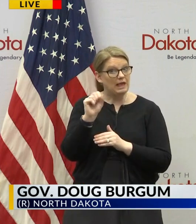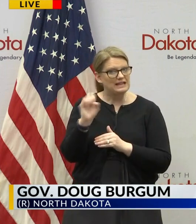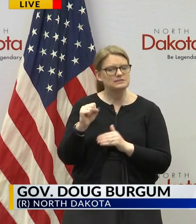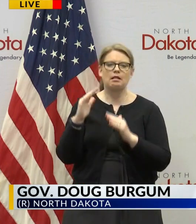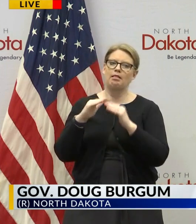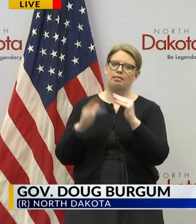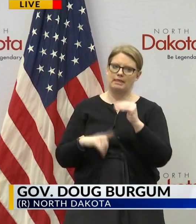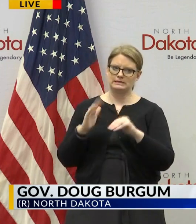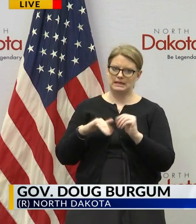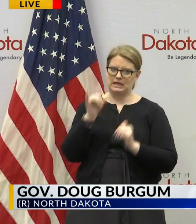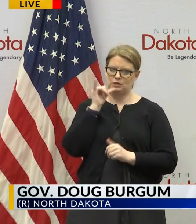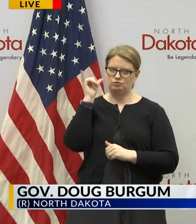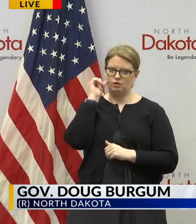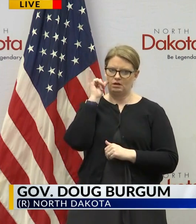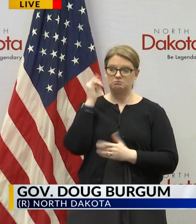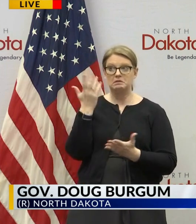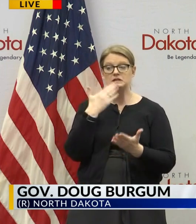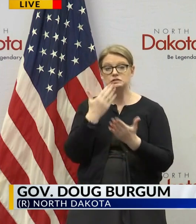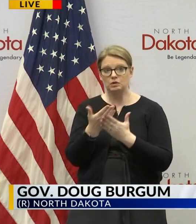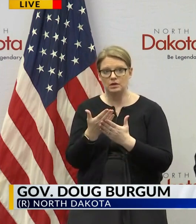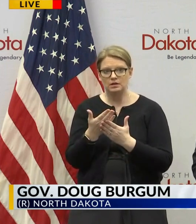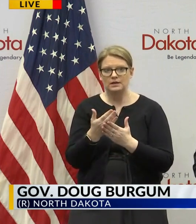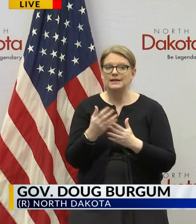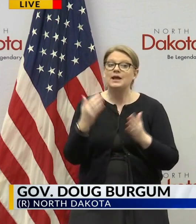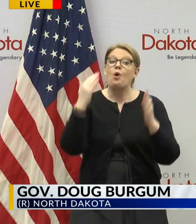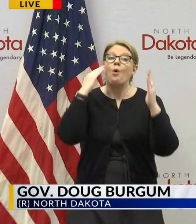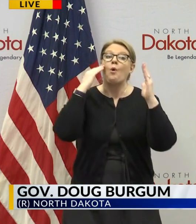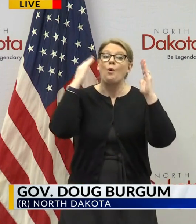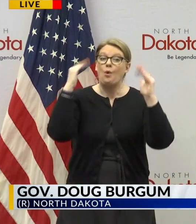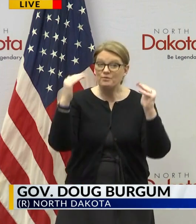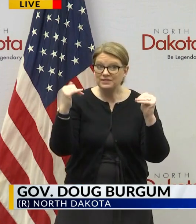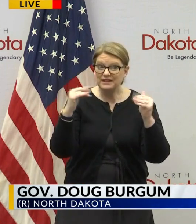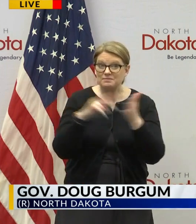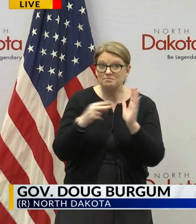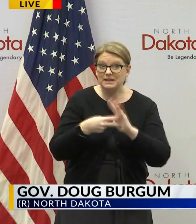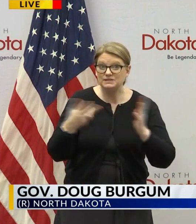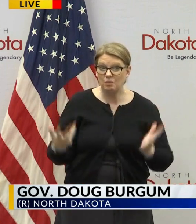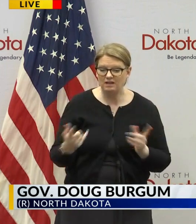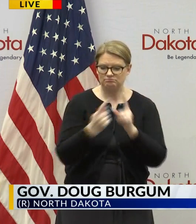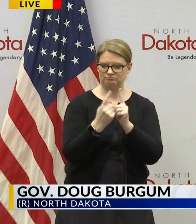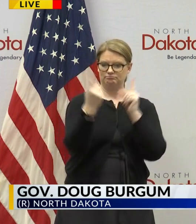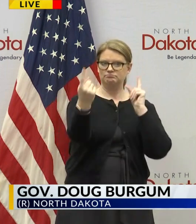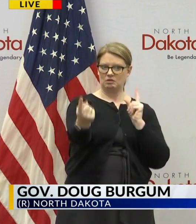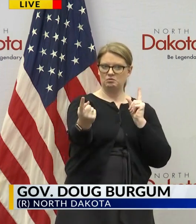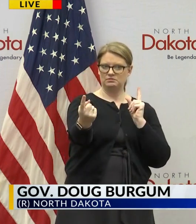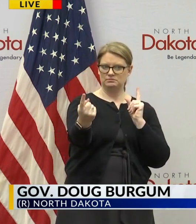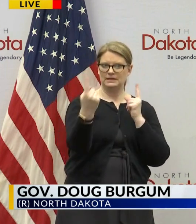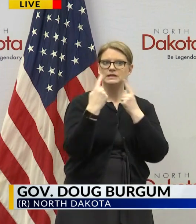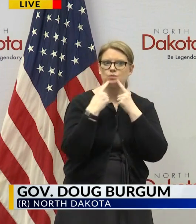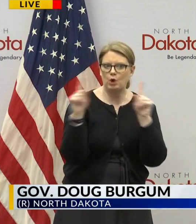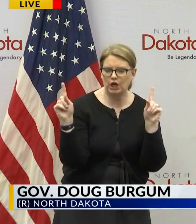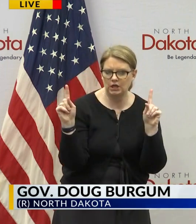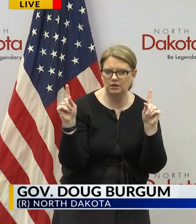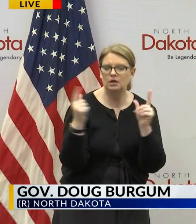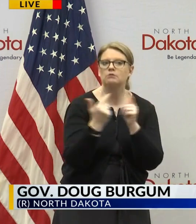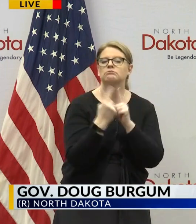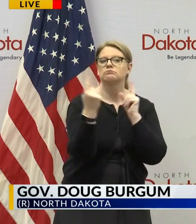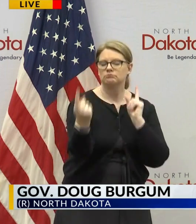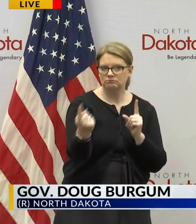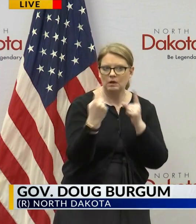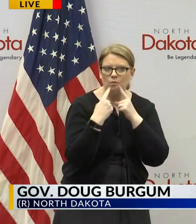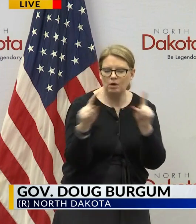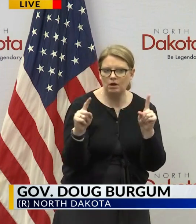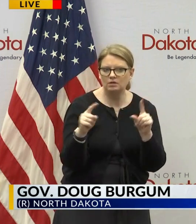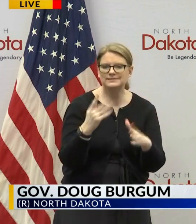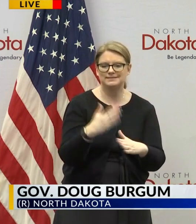and hopefully what this means is that steps were taking to encourage social distancing is helping to slow the spread of COVID